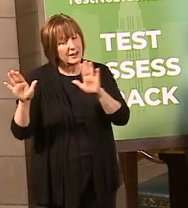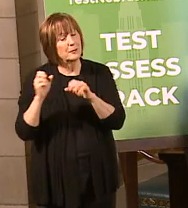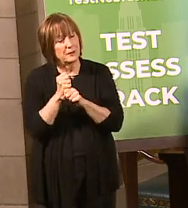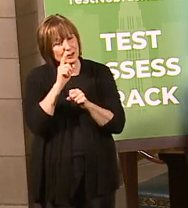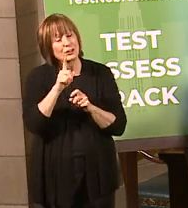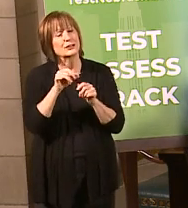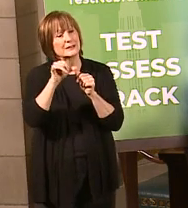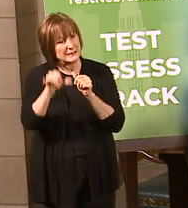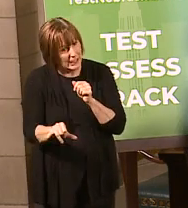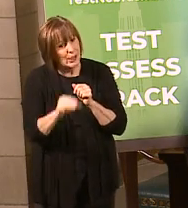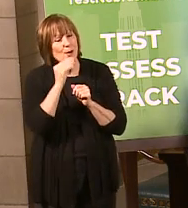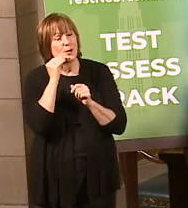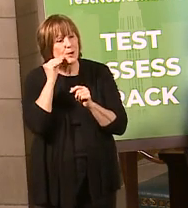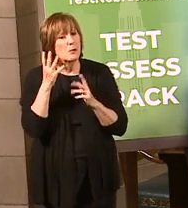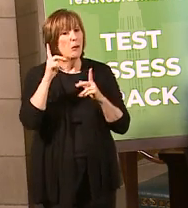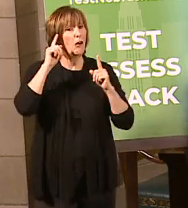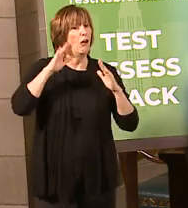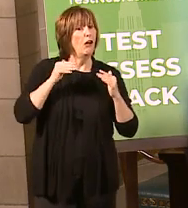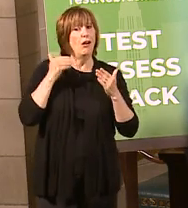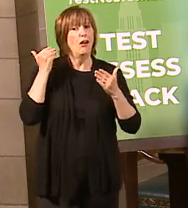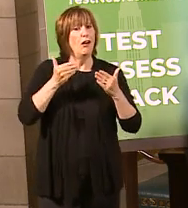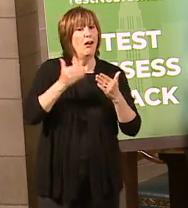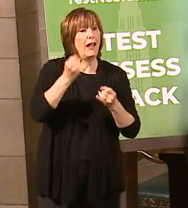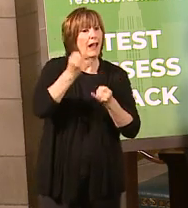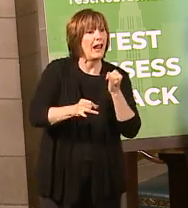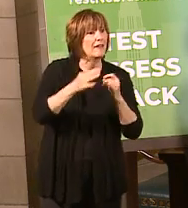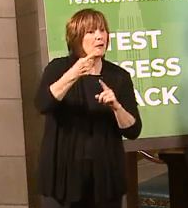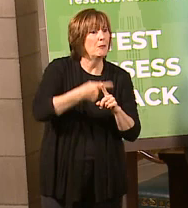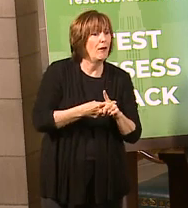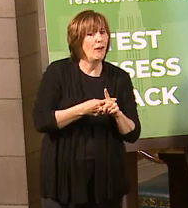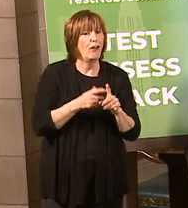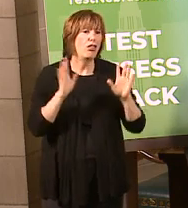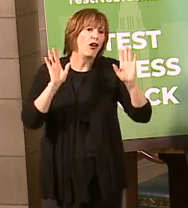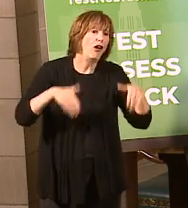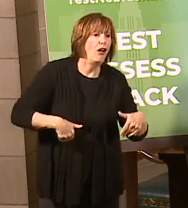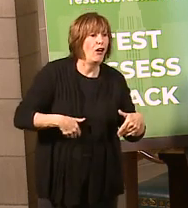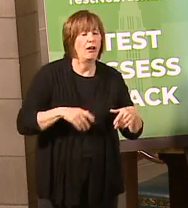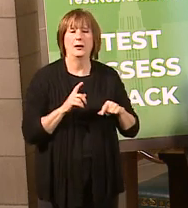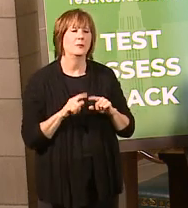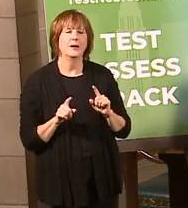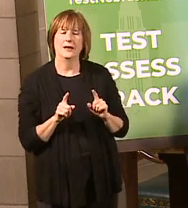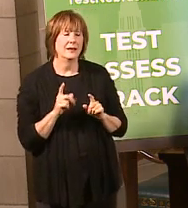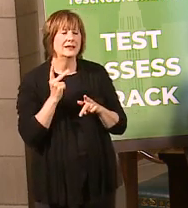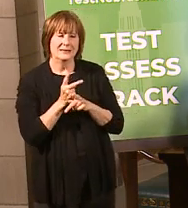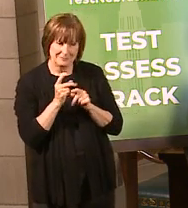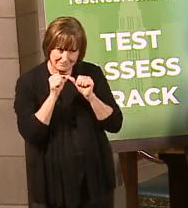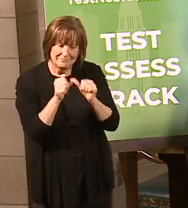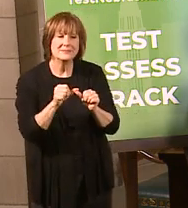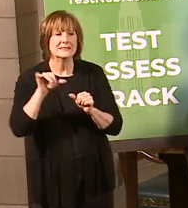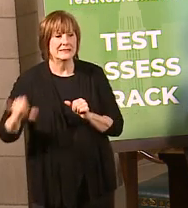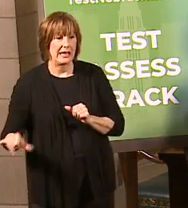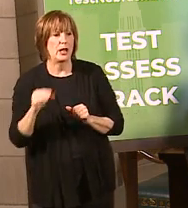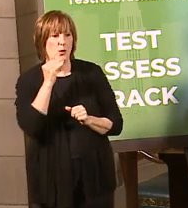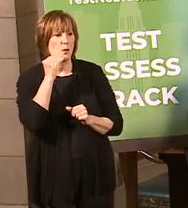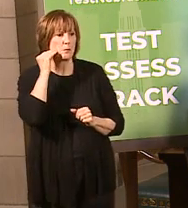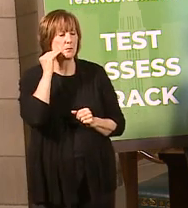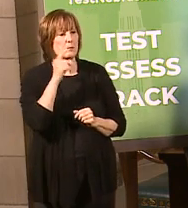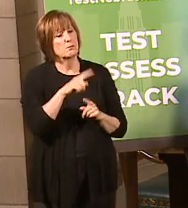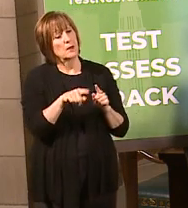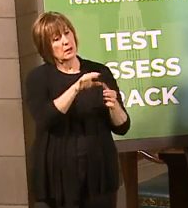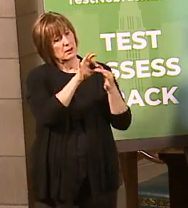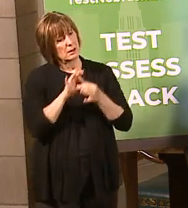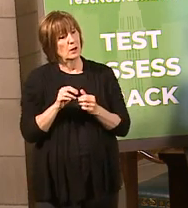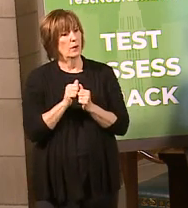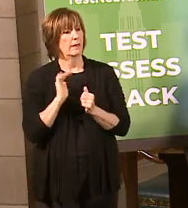Maybe people were anticipating the end of the month coming along or something like that. But in general, if you look at what's happened with regard to our